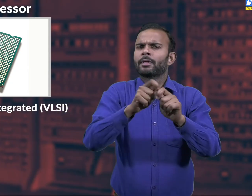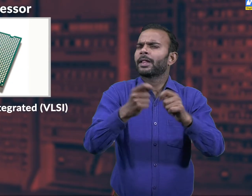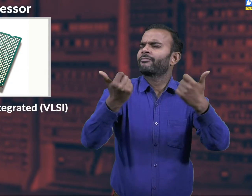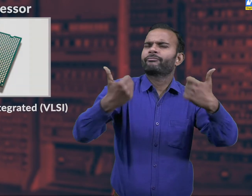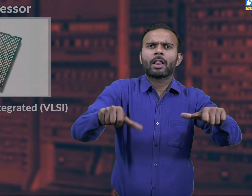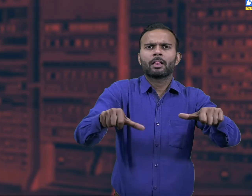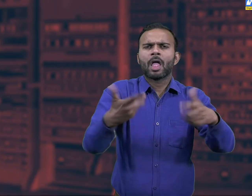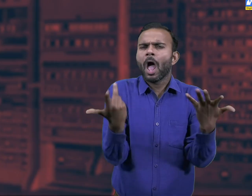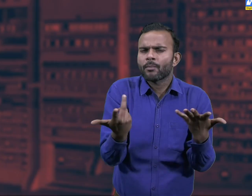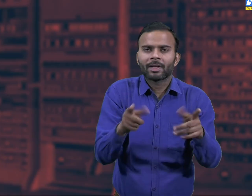body.